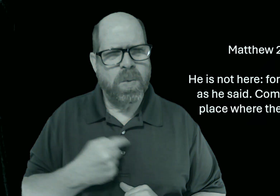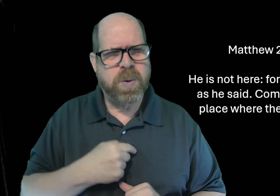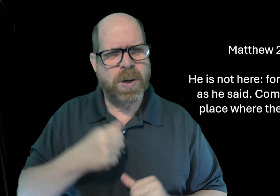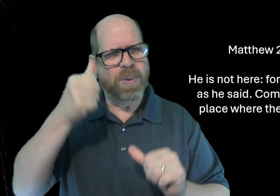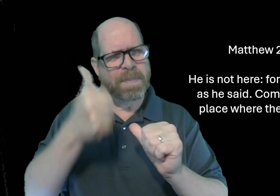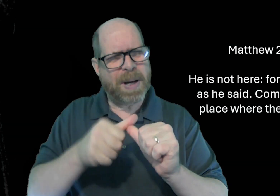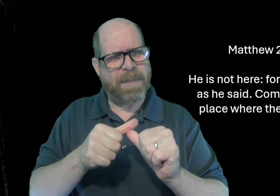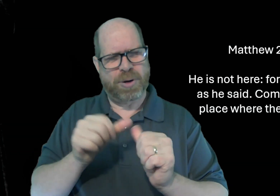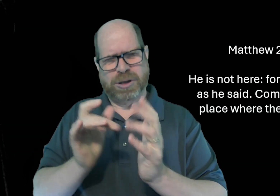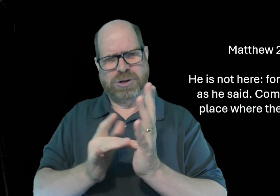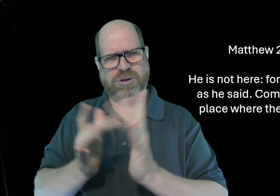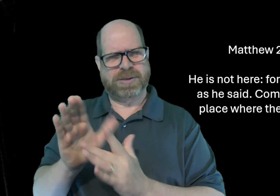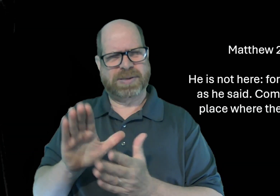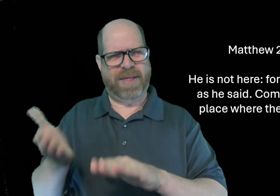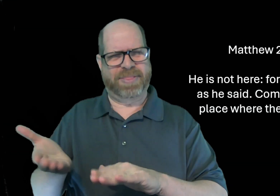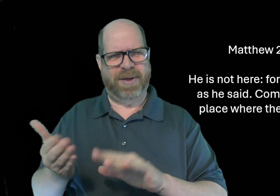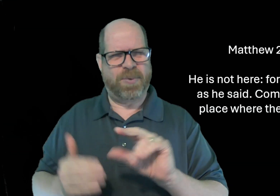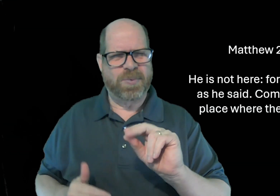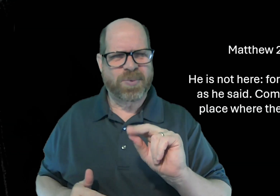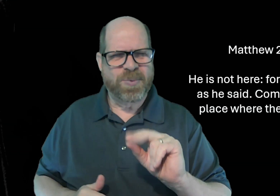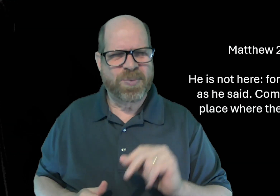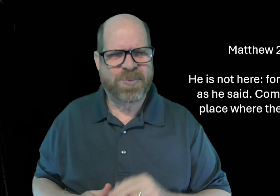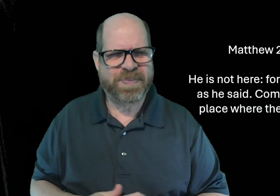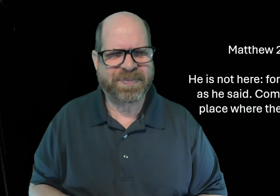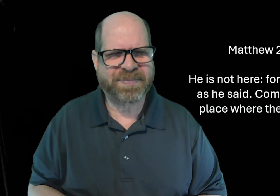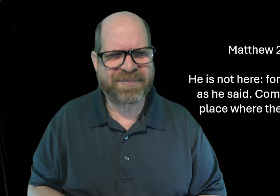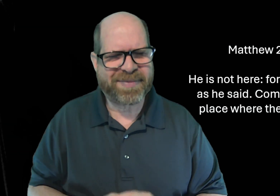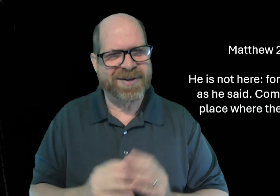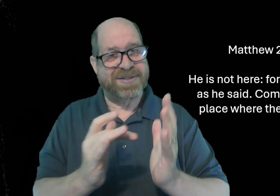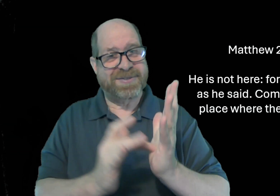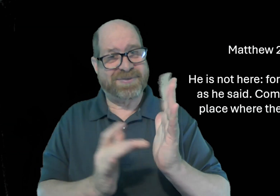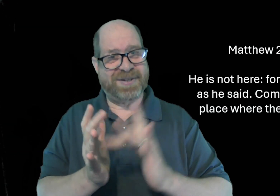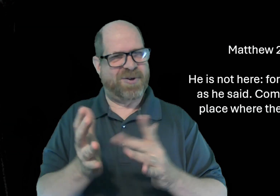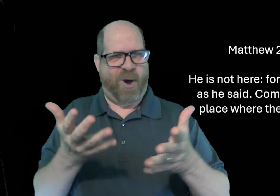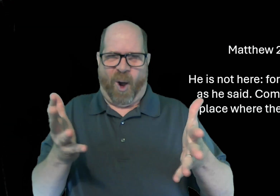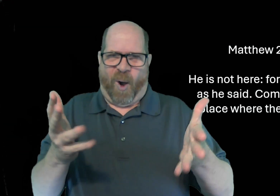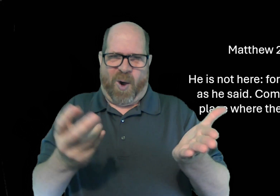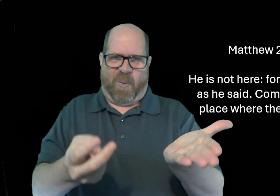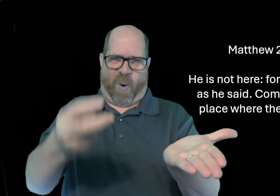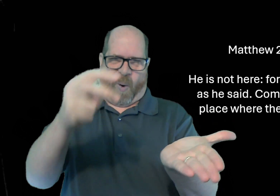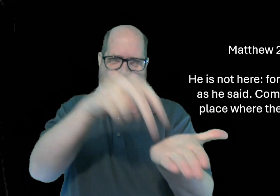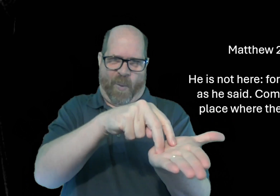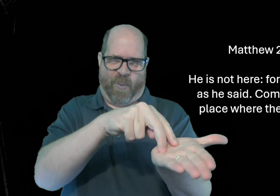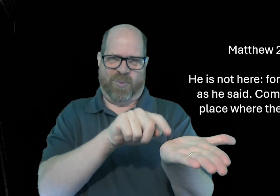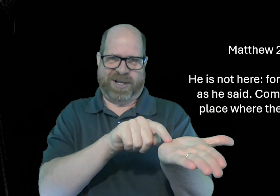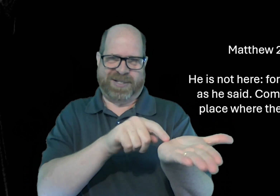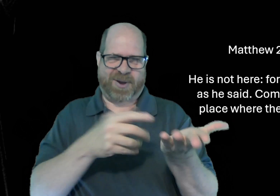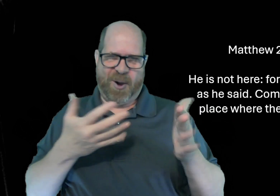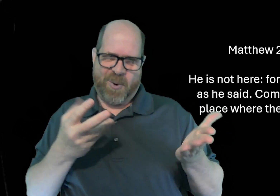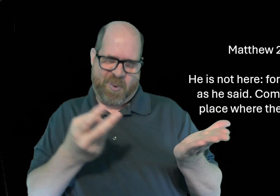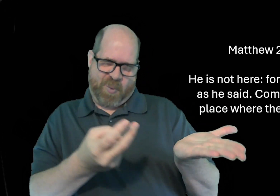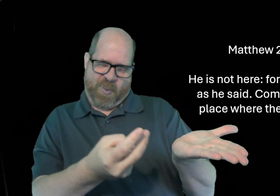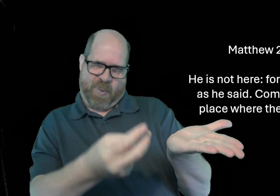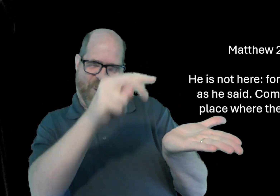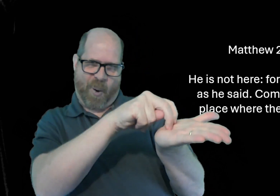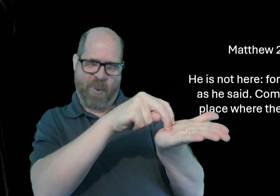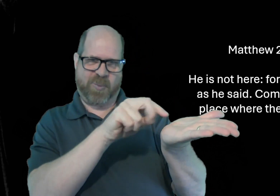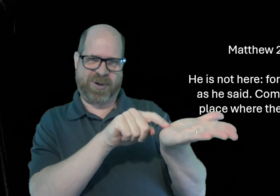we remember that he died but we celebrate that he rose again he is